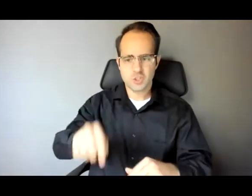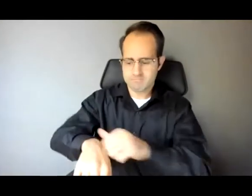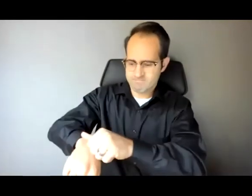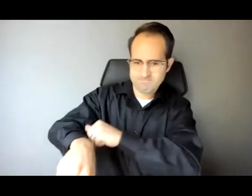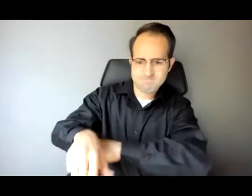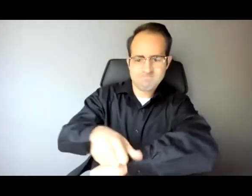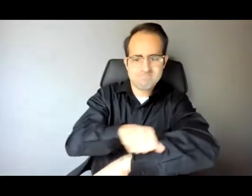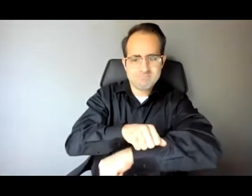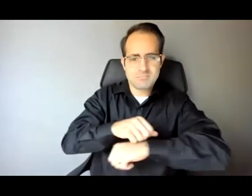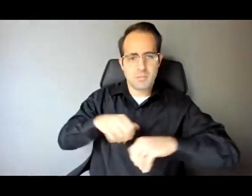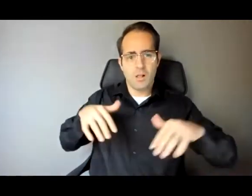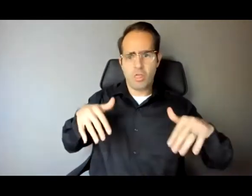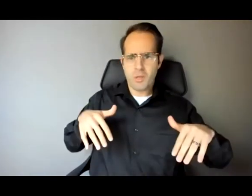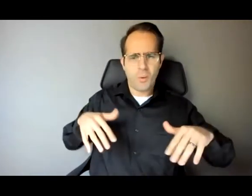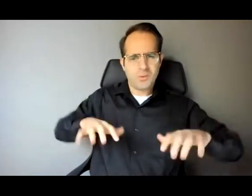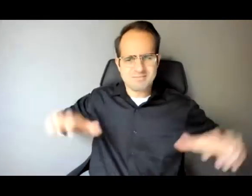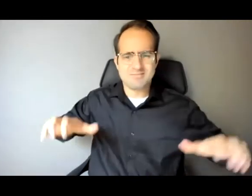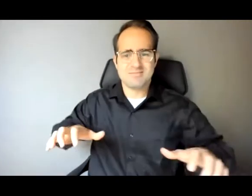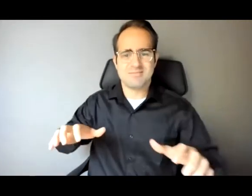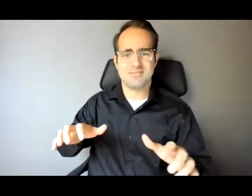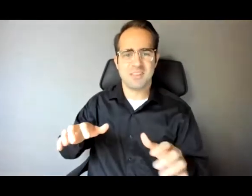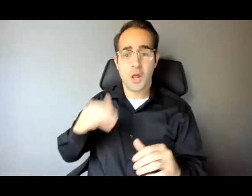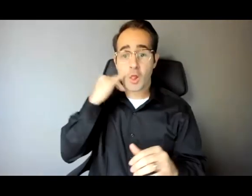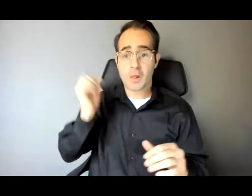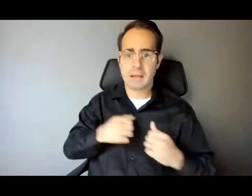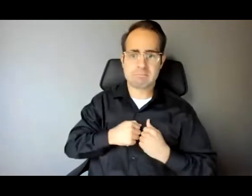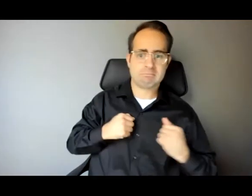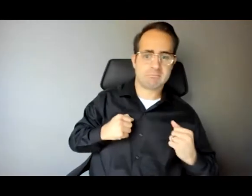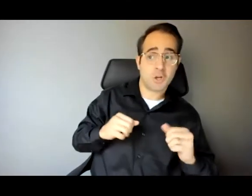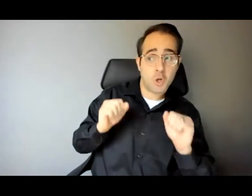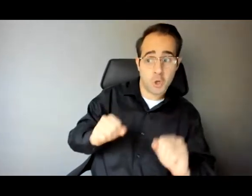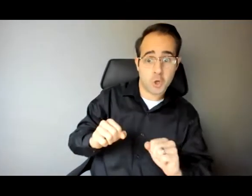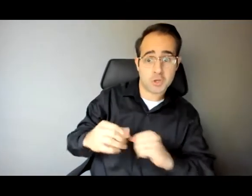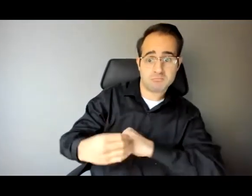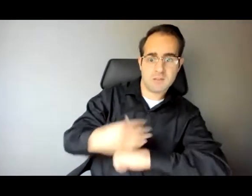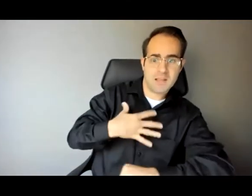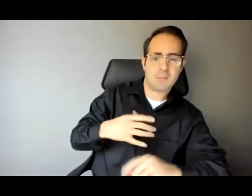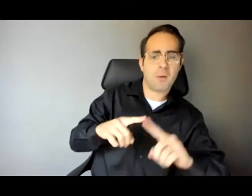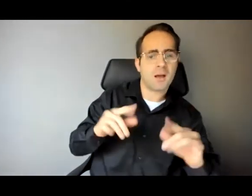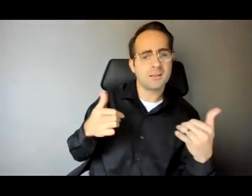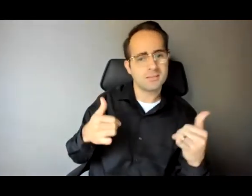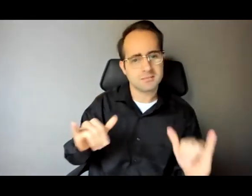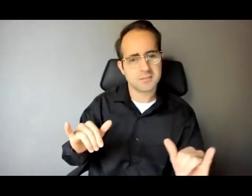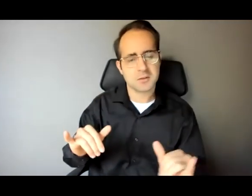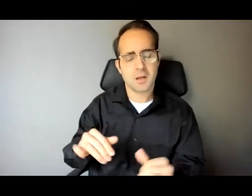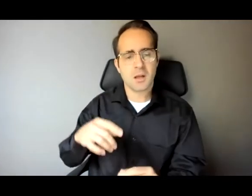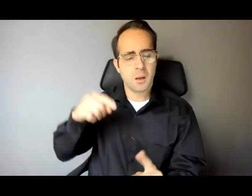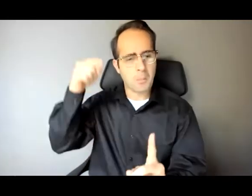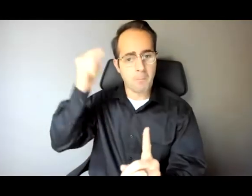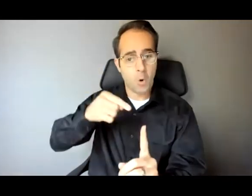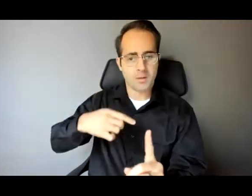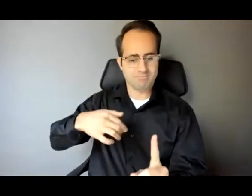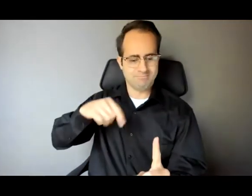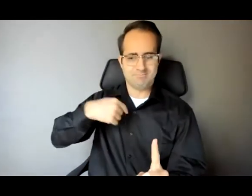be vulnerable sort of way. So I wrote my speech this morning with that sentiment in my heart and